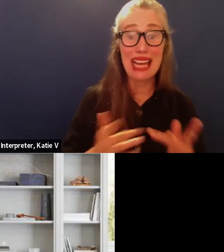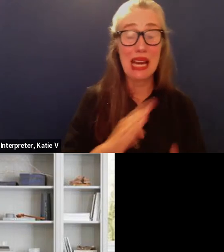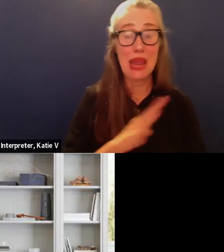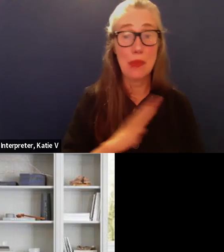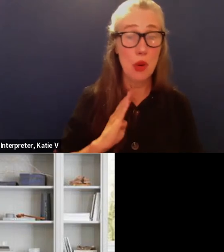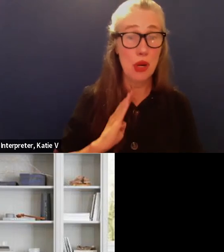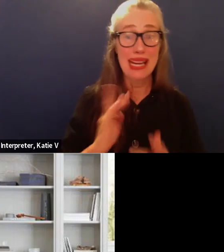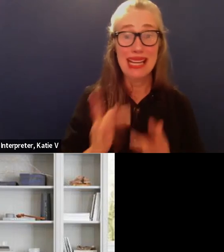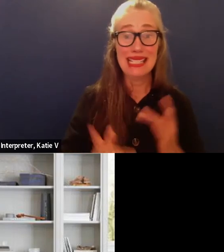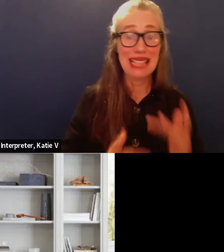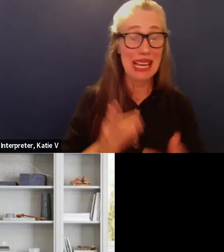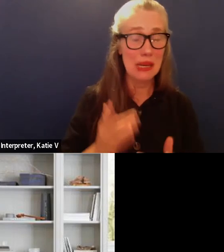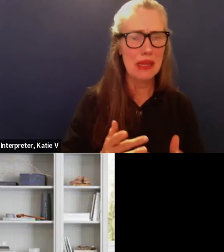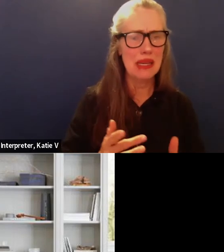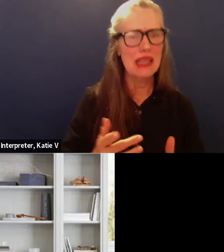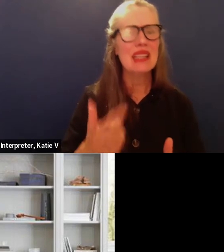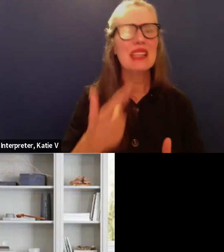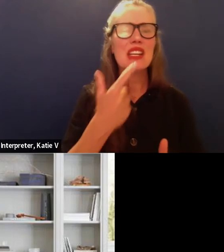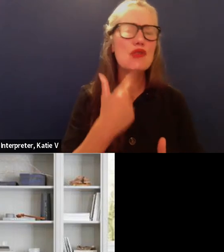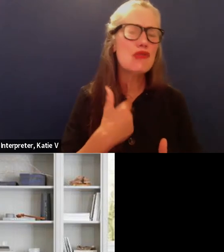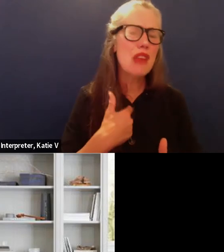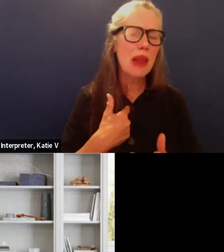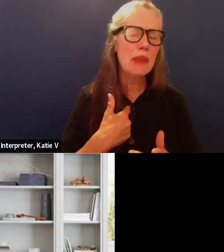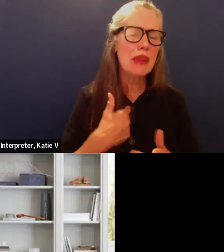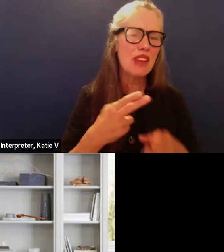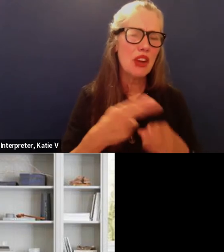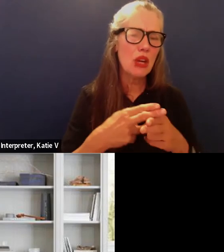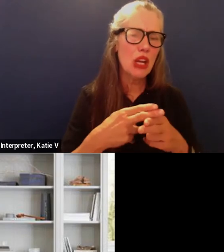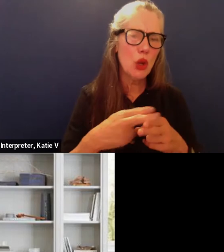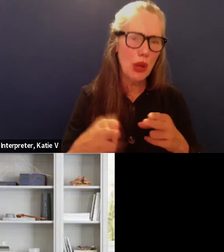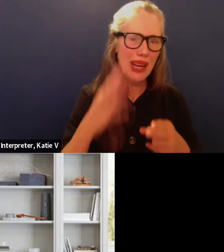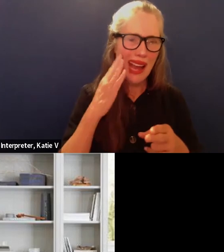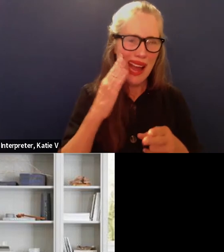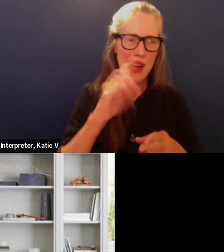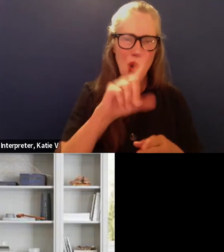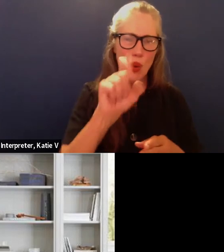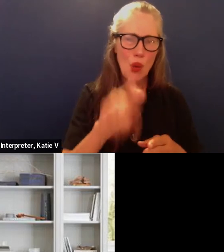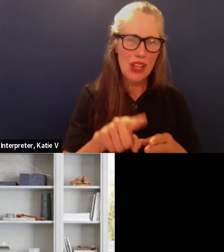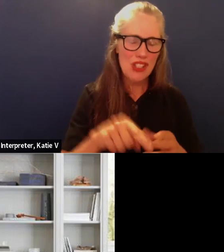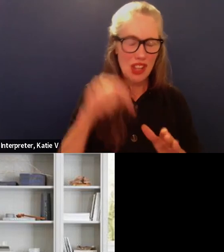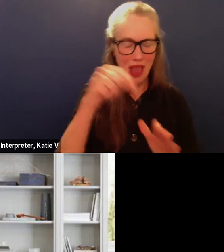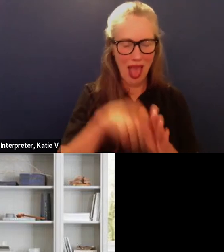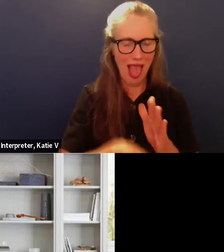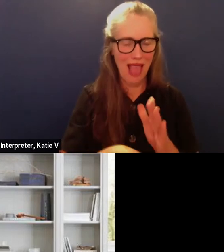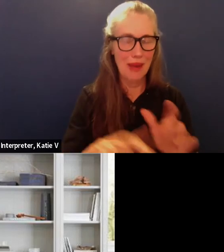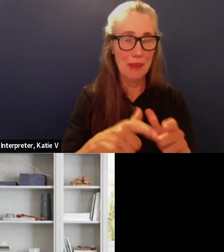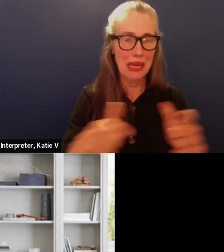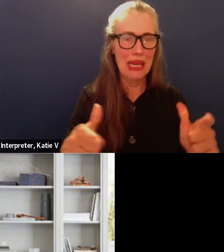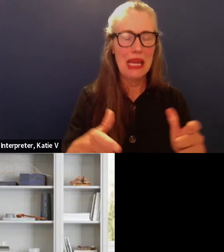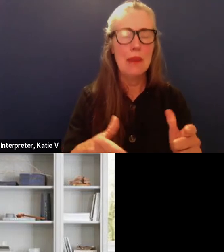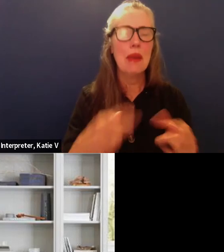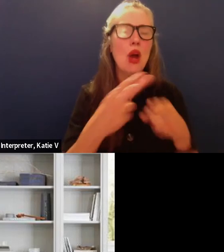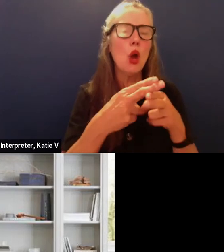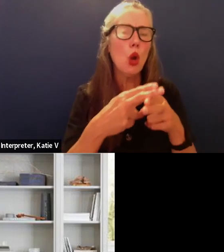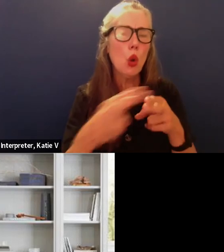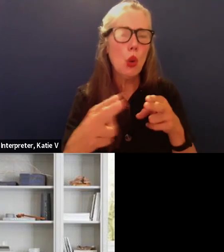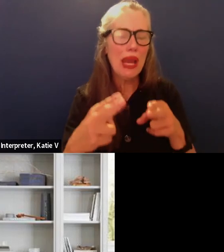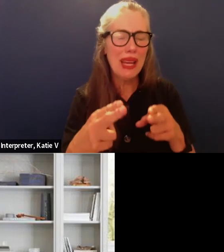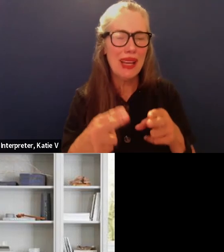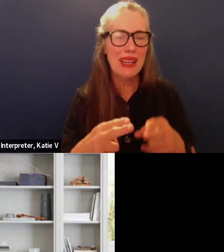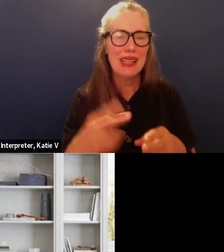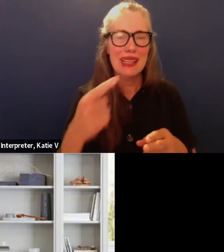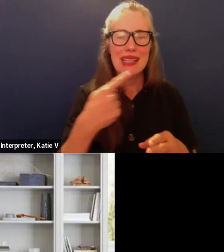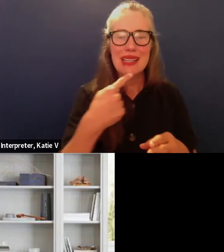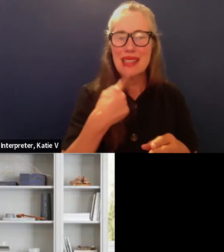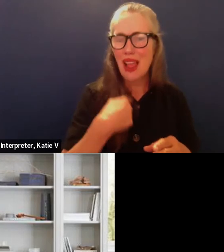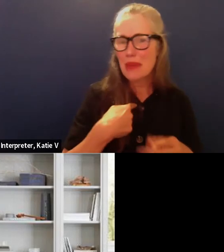at the time was excited about. Could you just give a quick – I know it's a big question, but if you could just give a thumbnail status update, because I